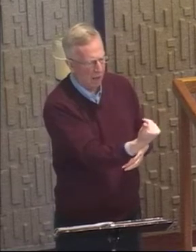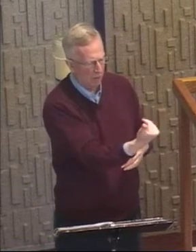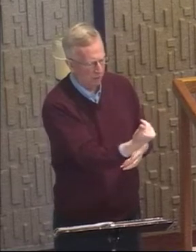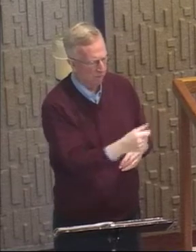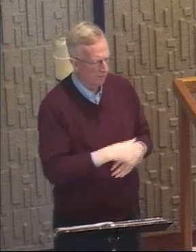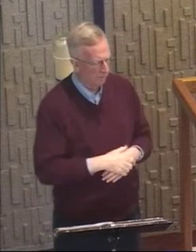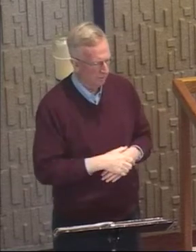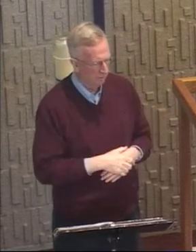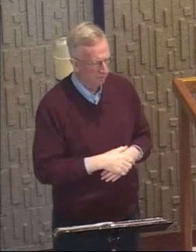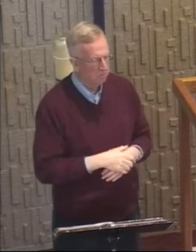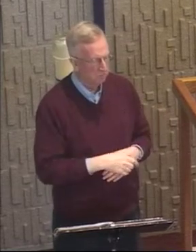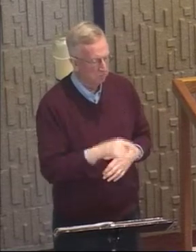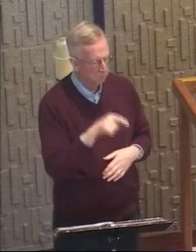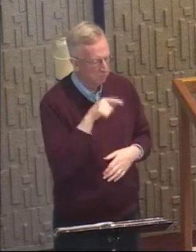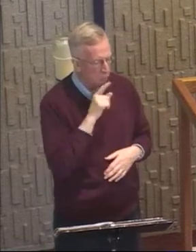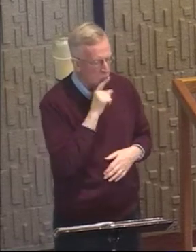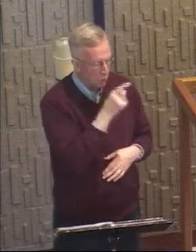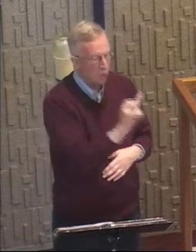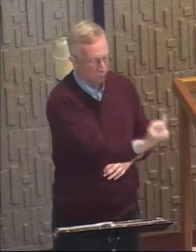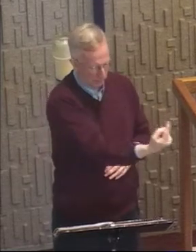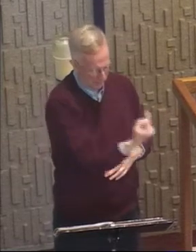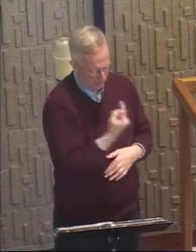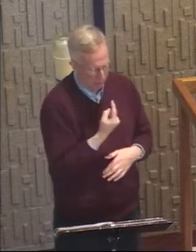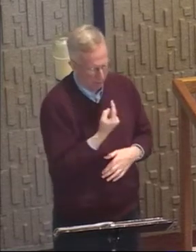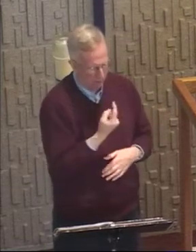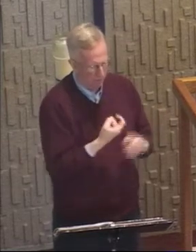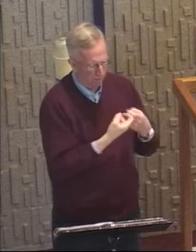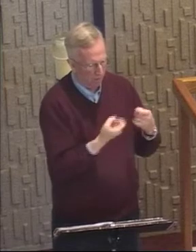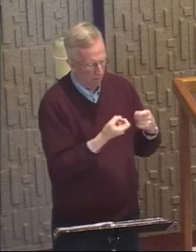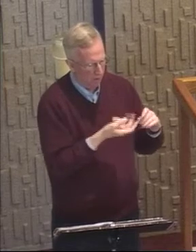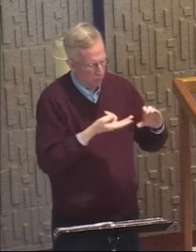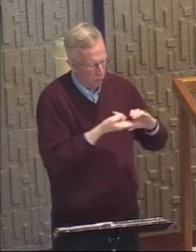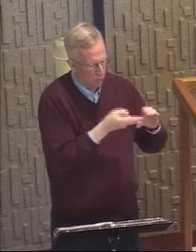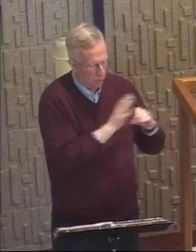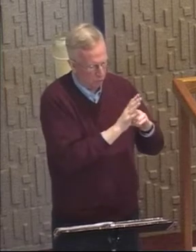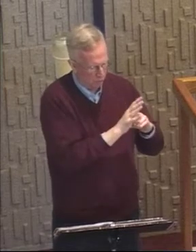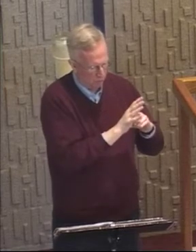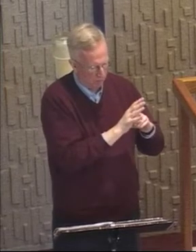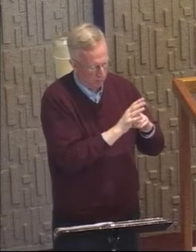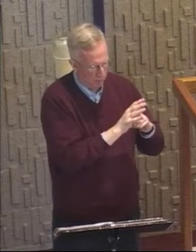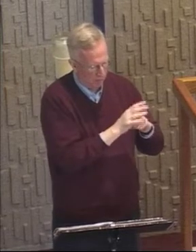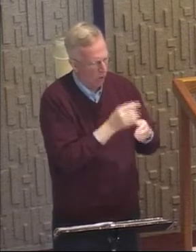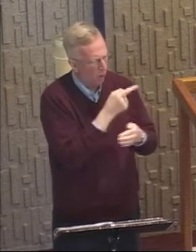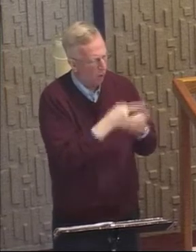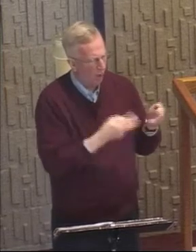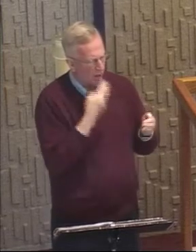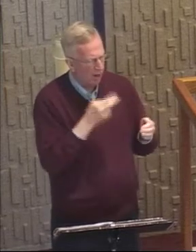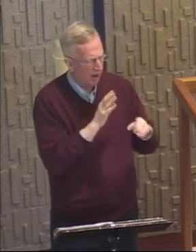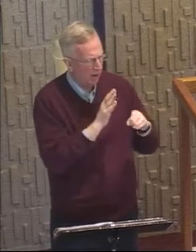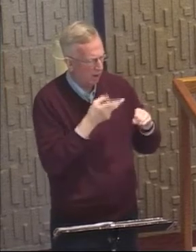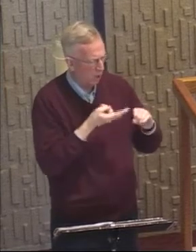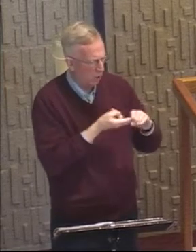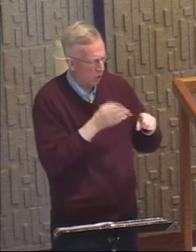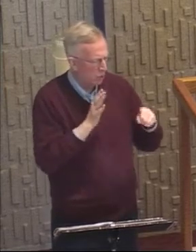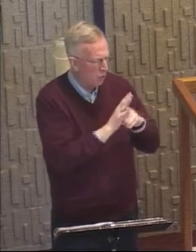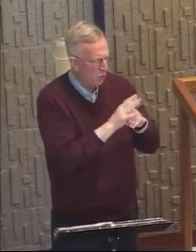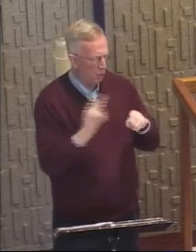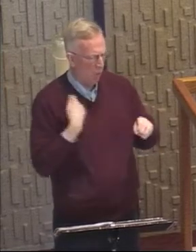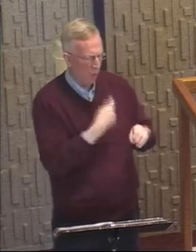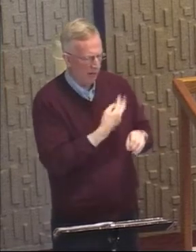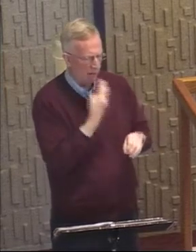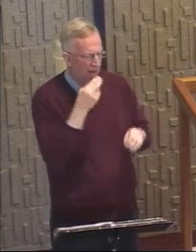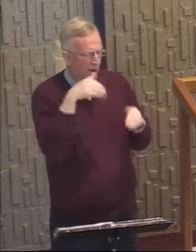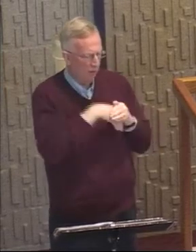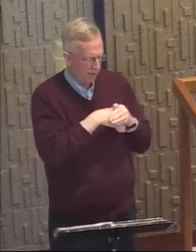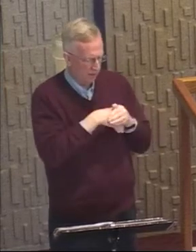He came out of the tomb. What are the tombs that we're in? You'll notice that Lazarus was bound, was tied